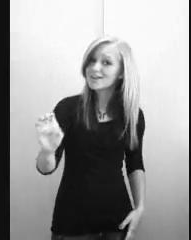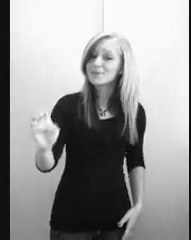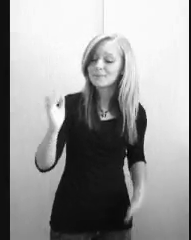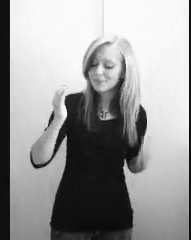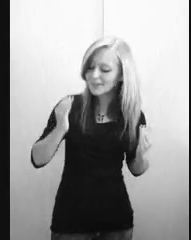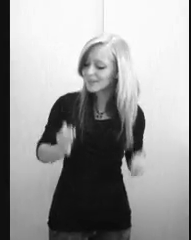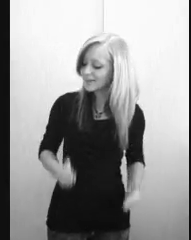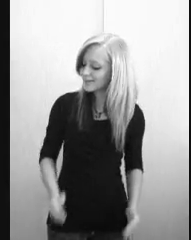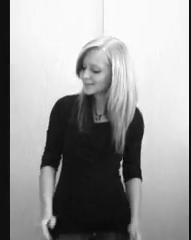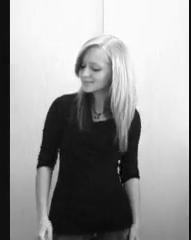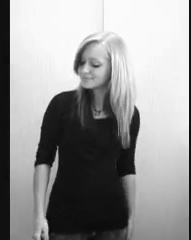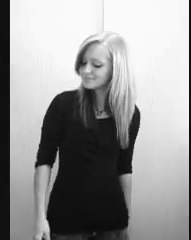be.